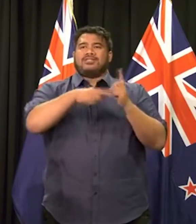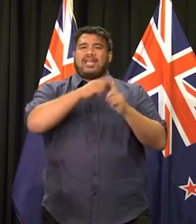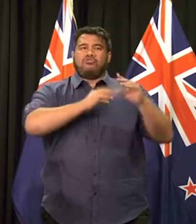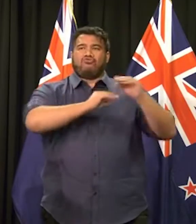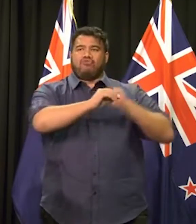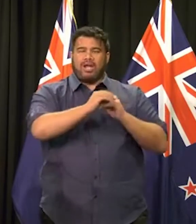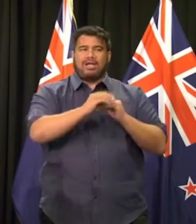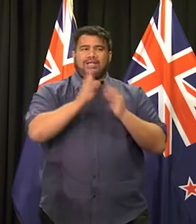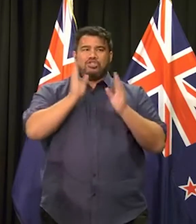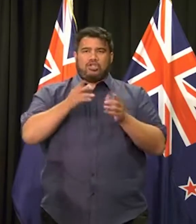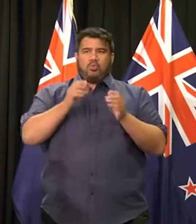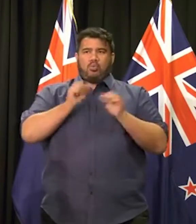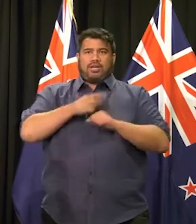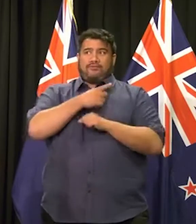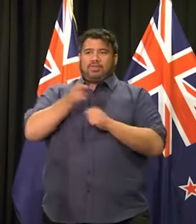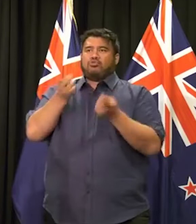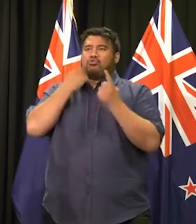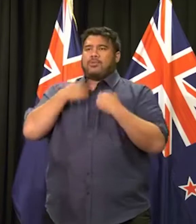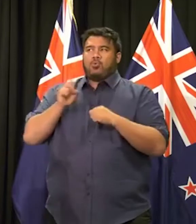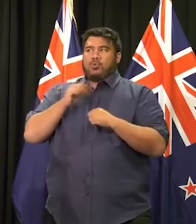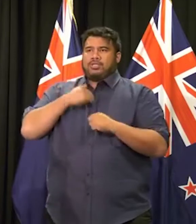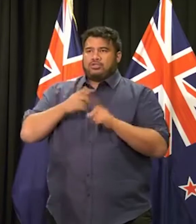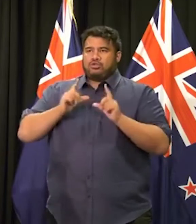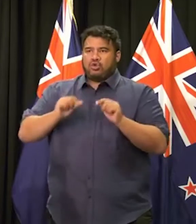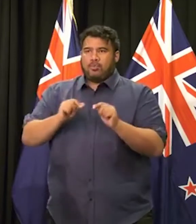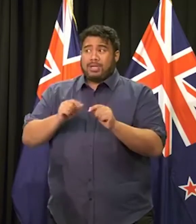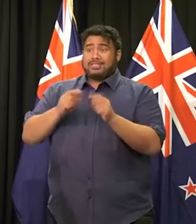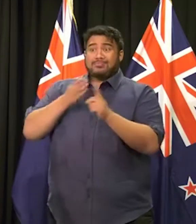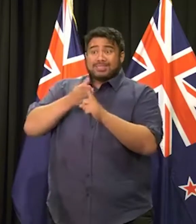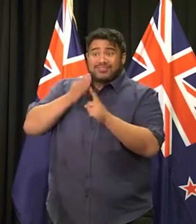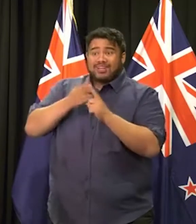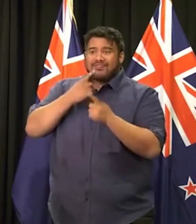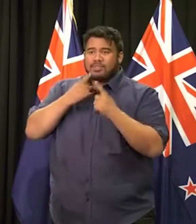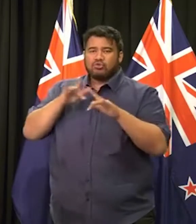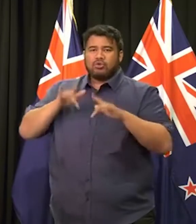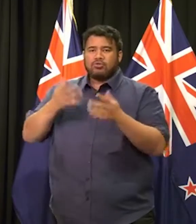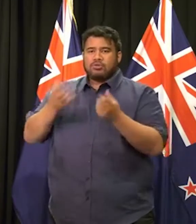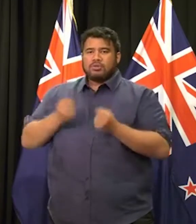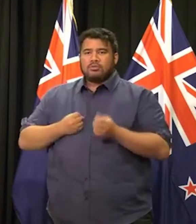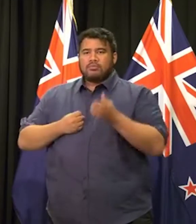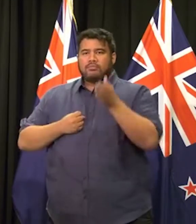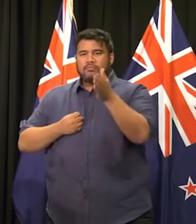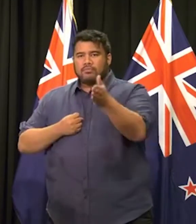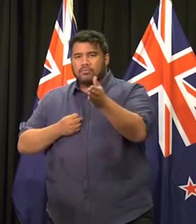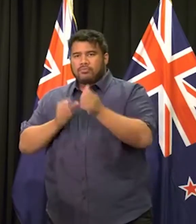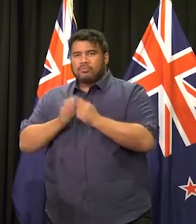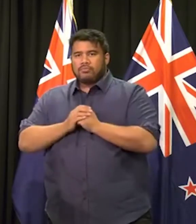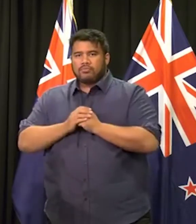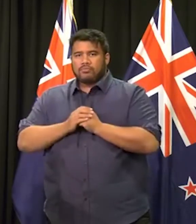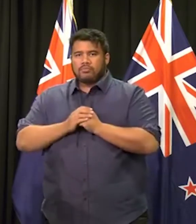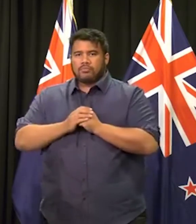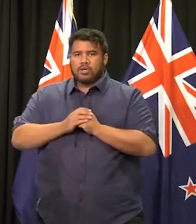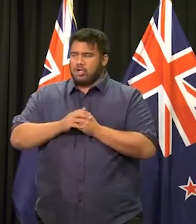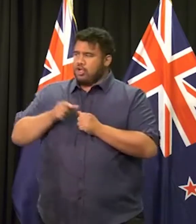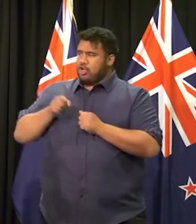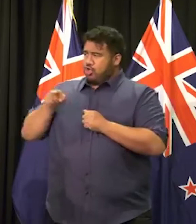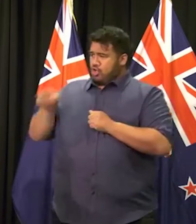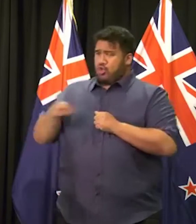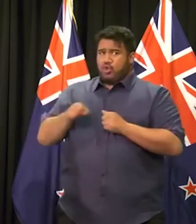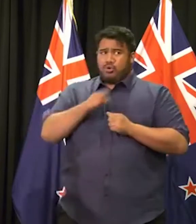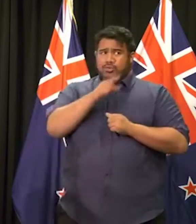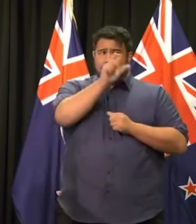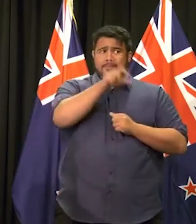I haven't received anything specific to that, no. Well, in the manifesto that you already received, was that the 74-page manifesto?